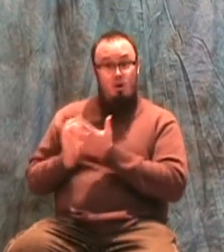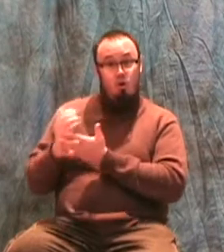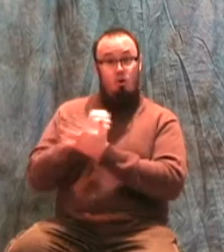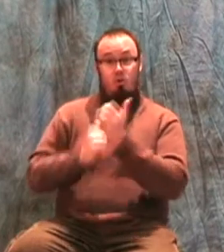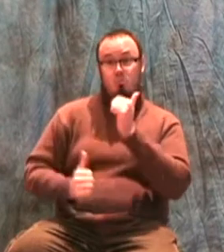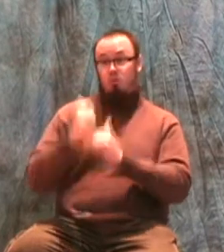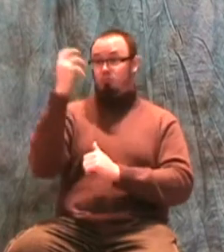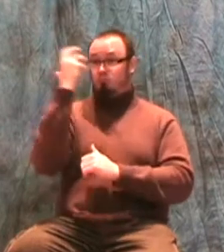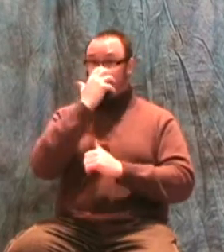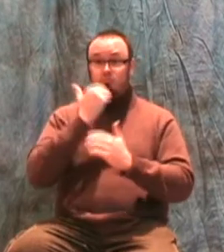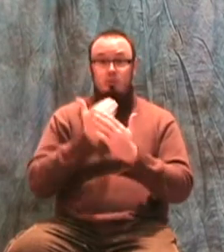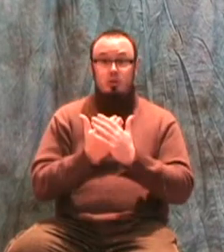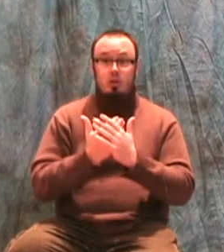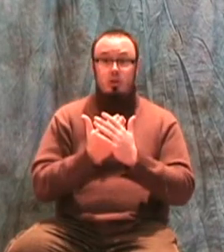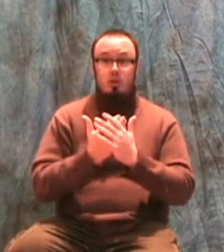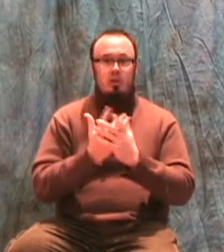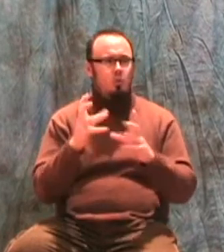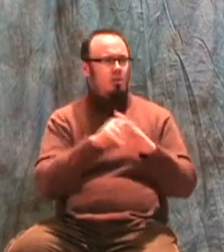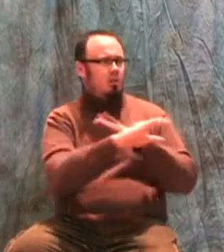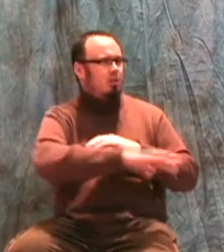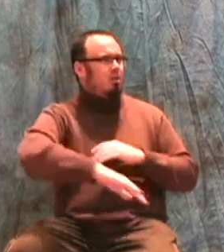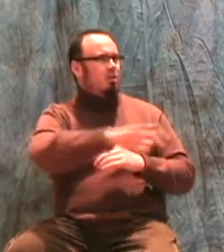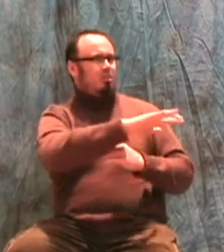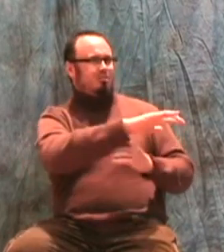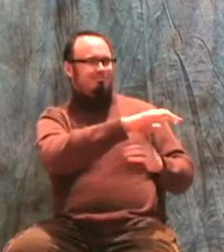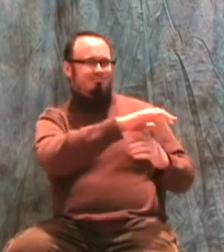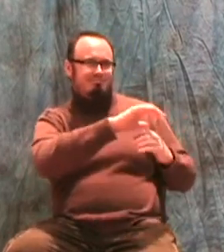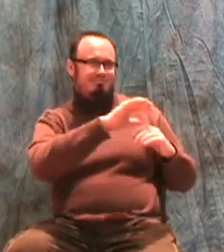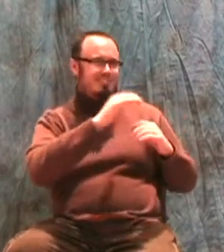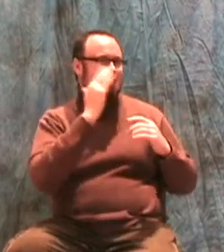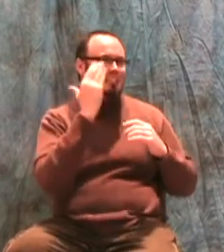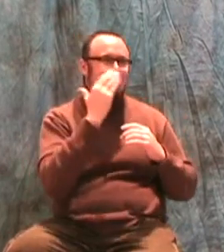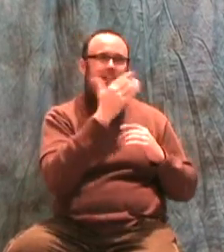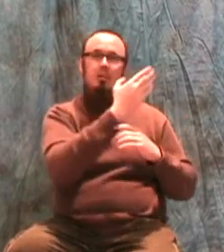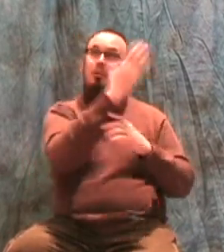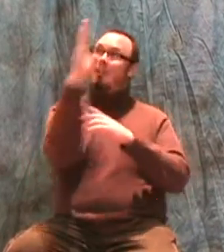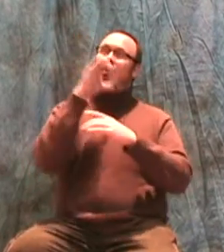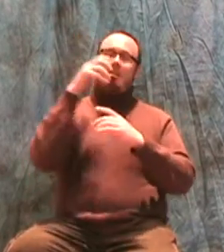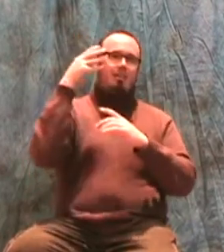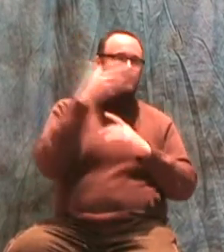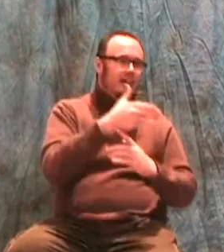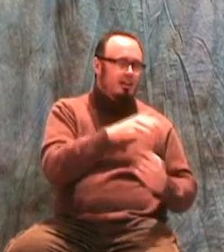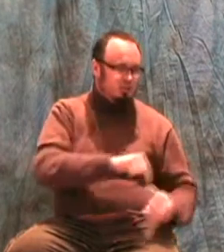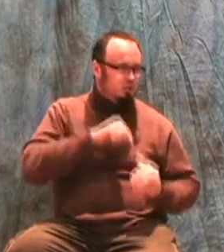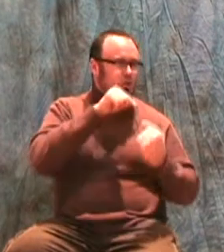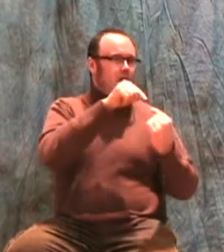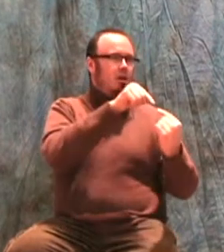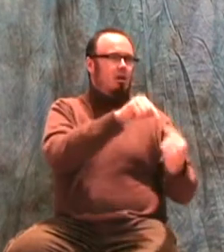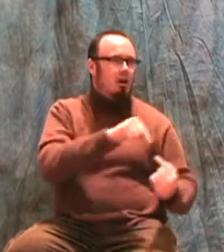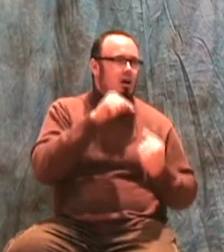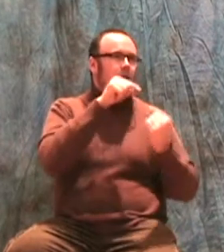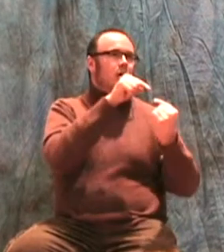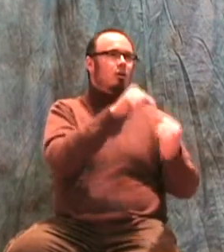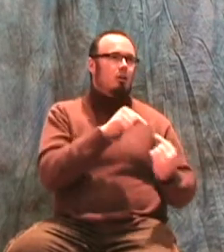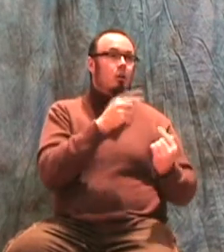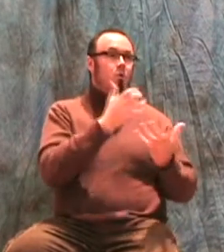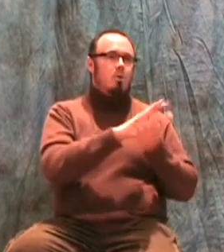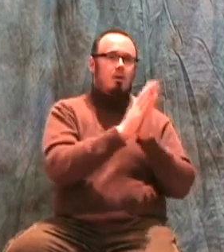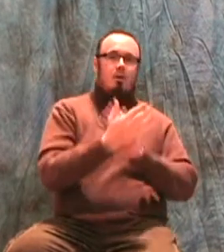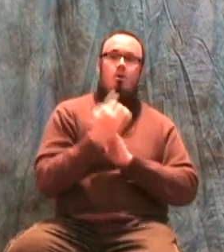is the struggle in a realm seemingly devoid of God and striving to be one with Him By fulfilling the commandments we